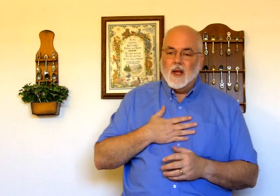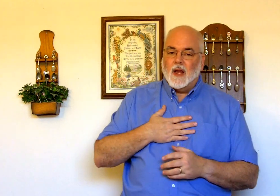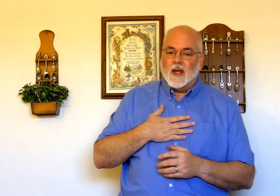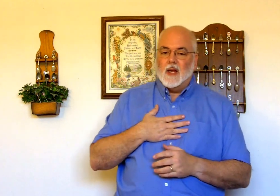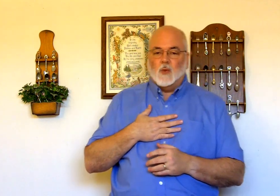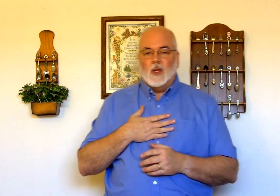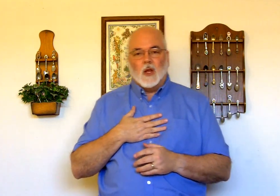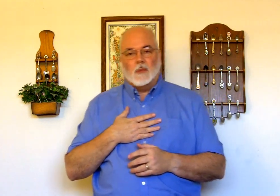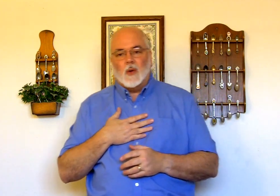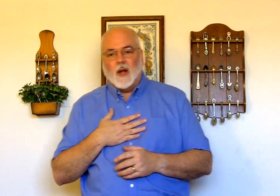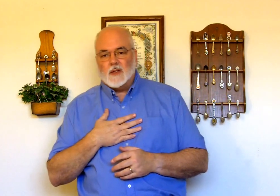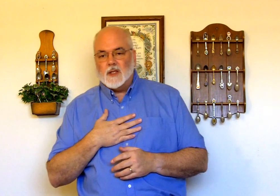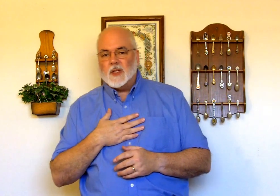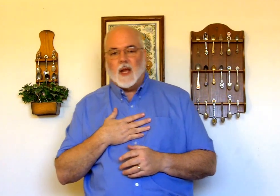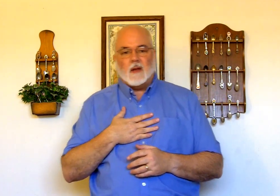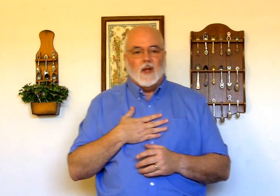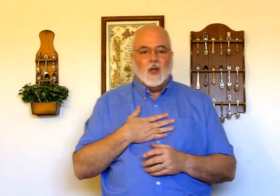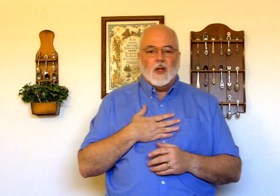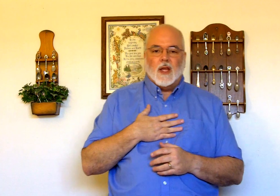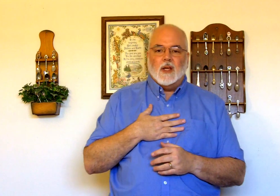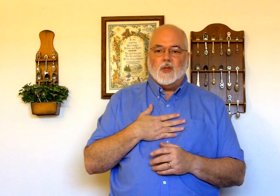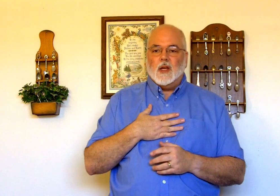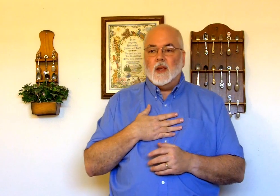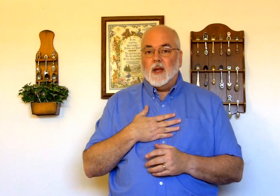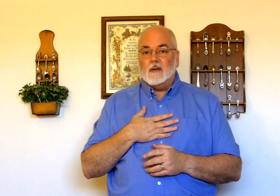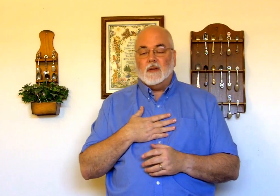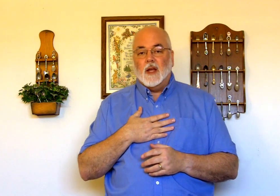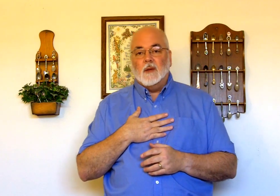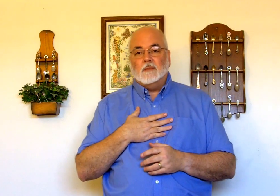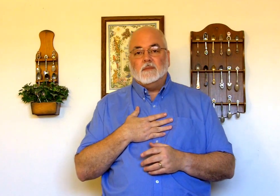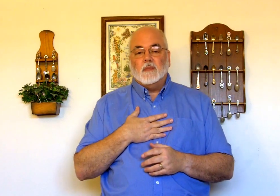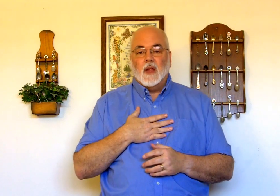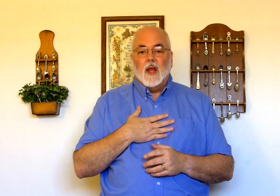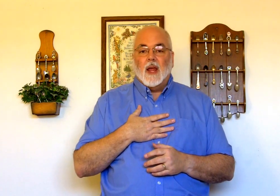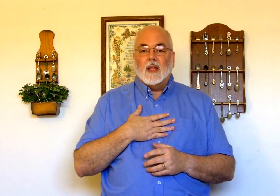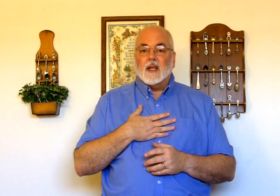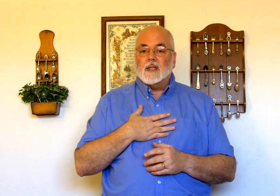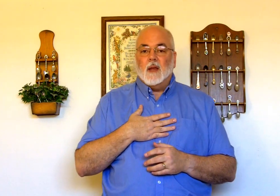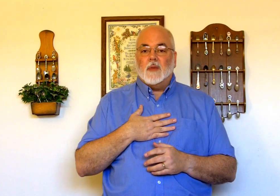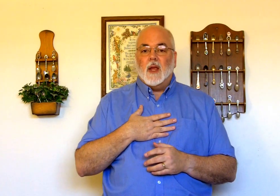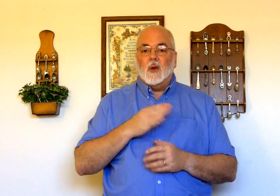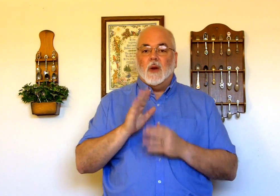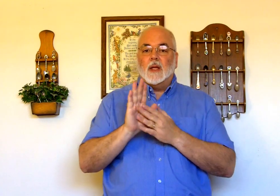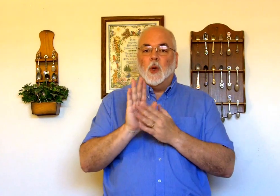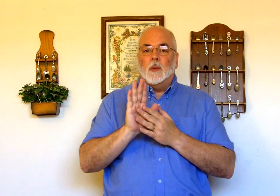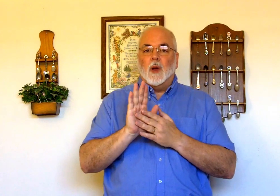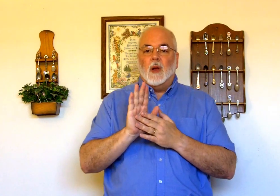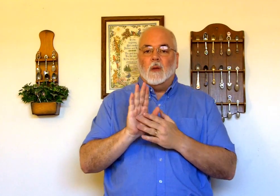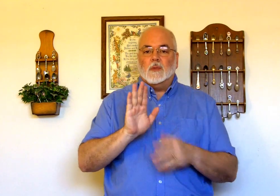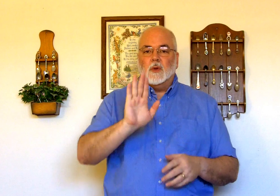Again, it's one of those pronouns, and just like he, she, it, him, it's the same thing, only it has an open palm. So,